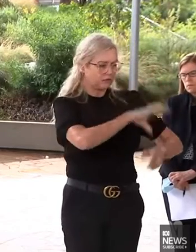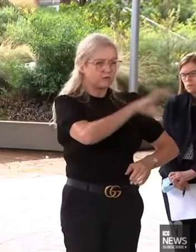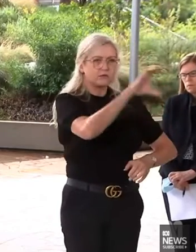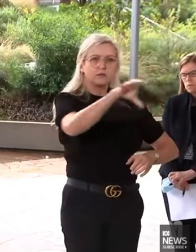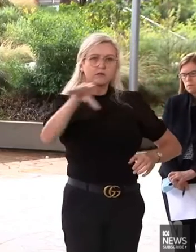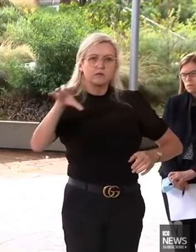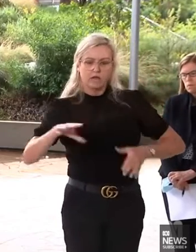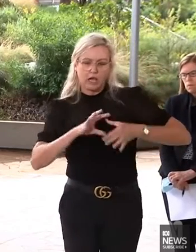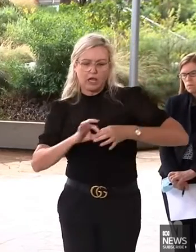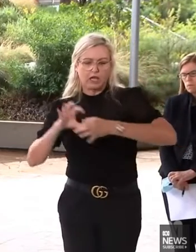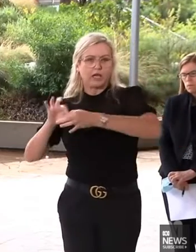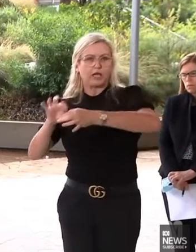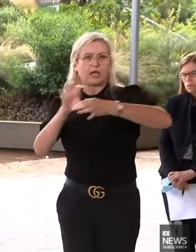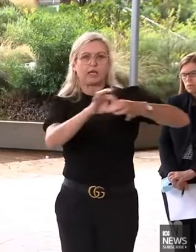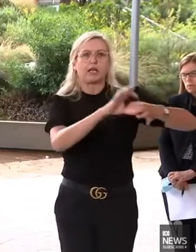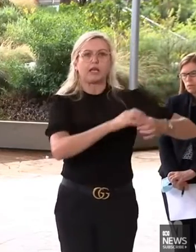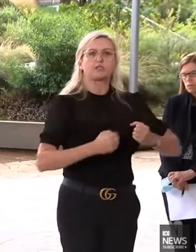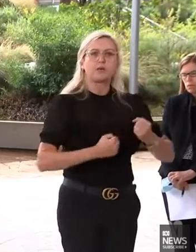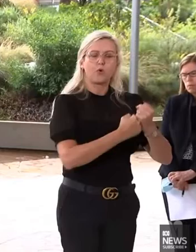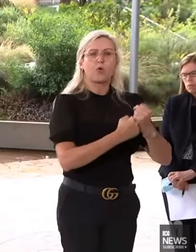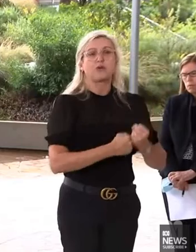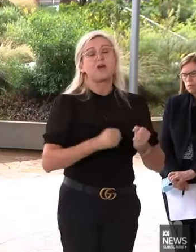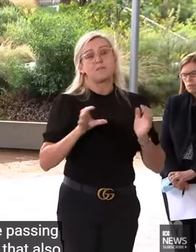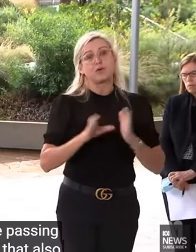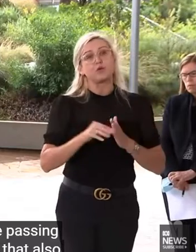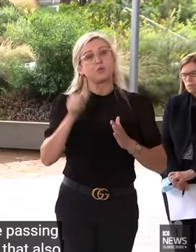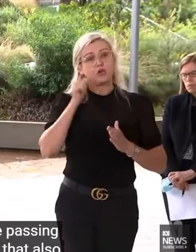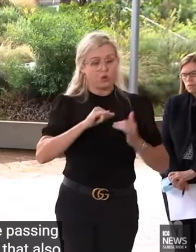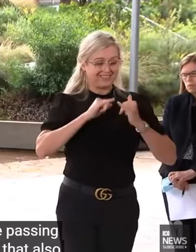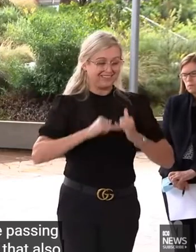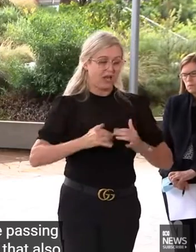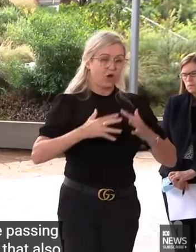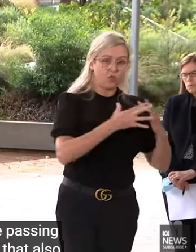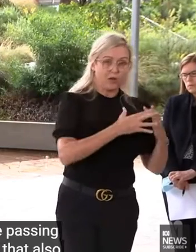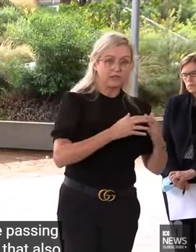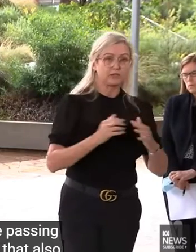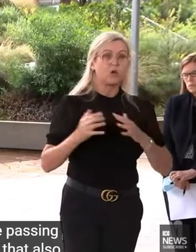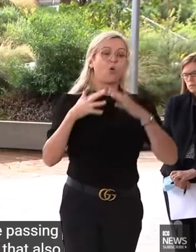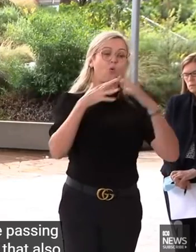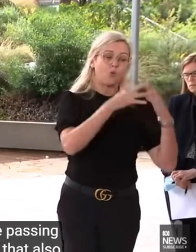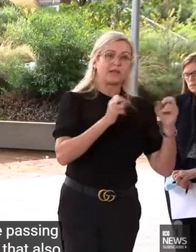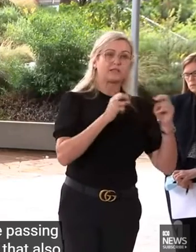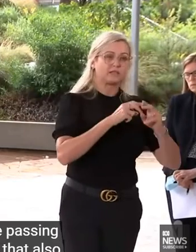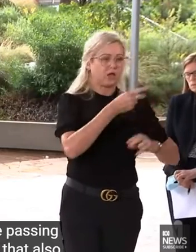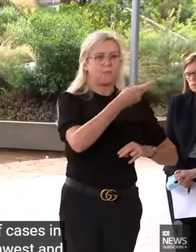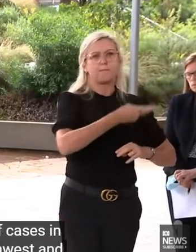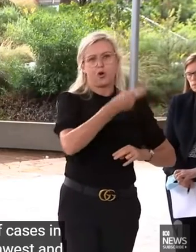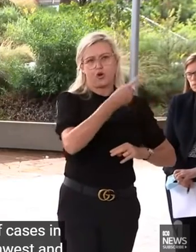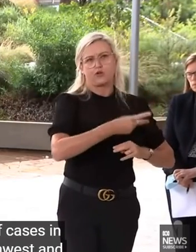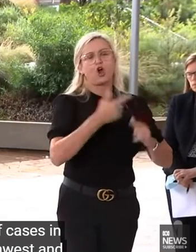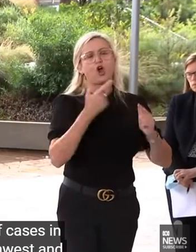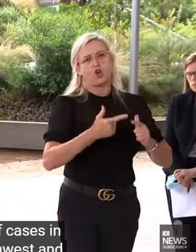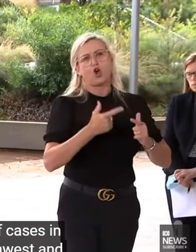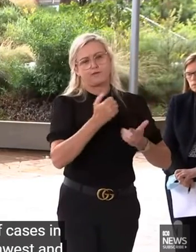in those areas. And South Western and Western Sydney have been very challenged. And so you've got to expect that